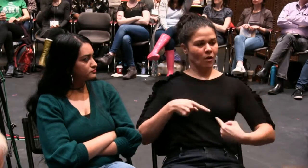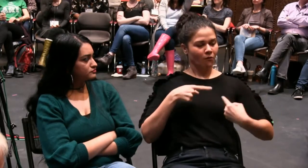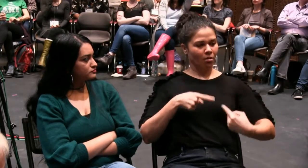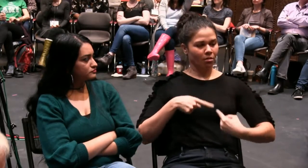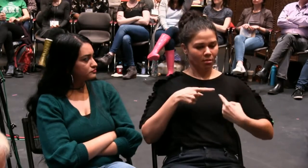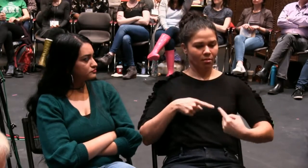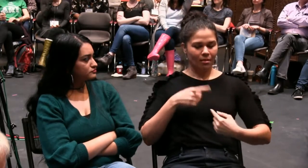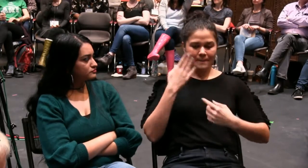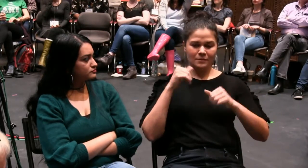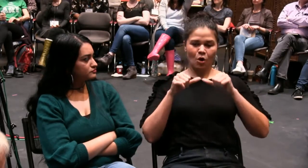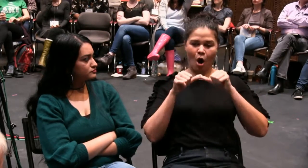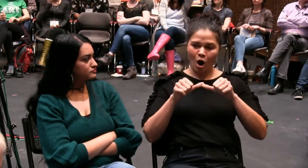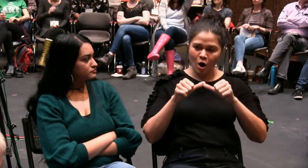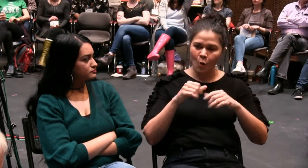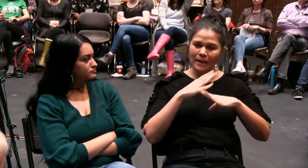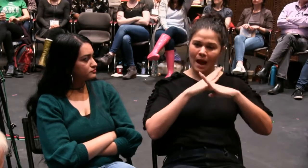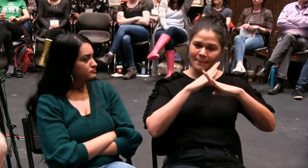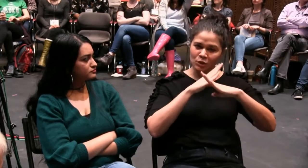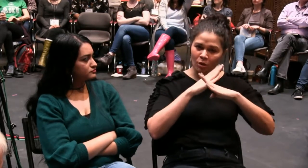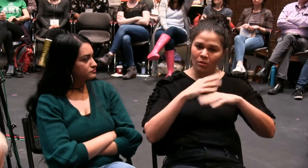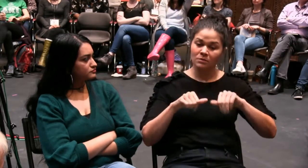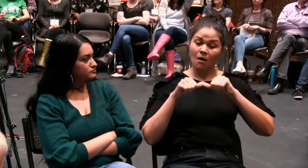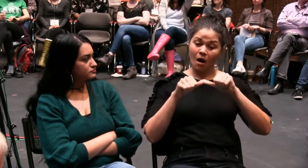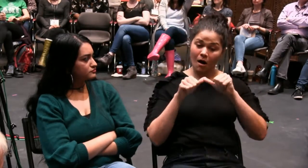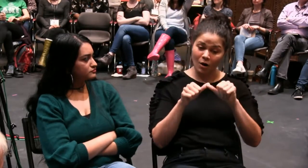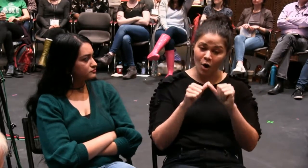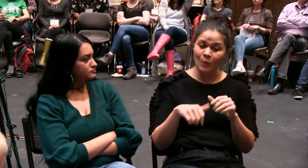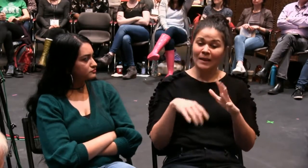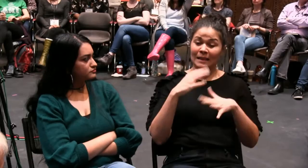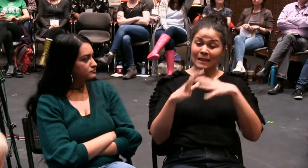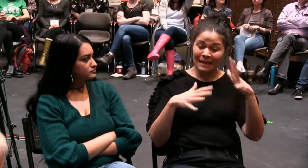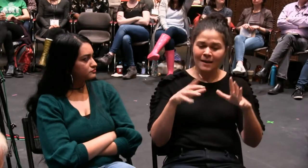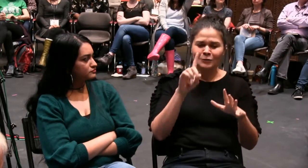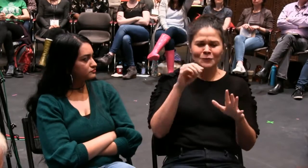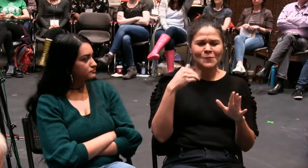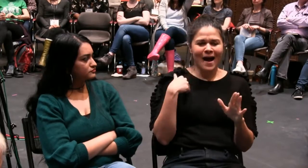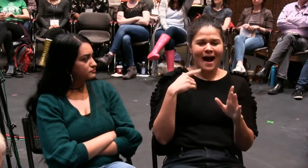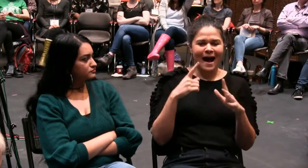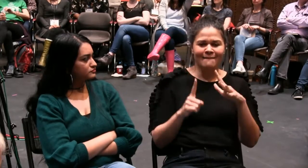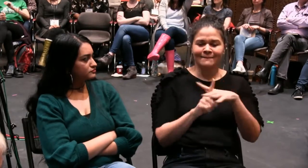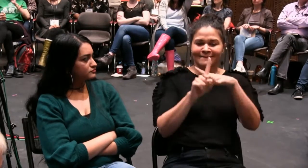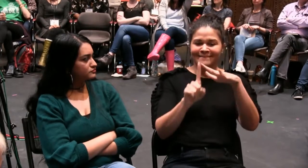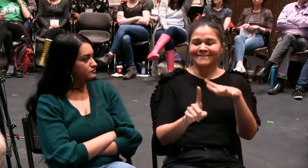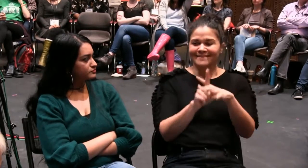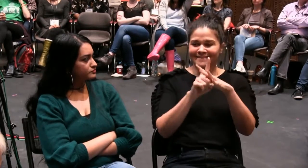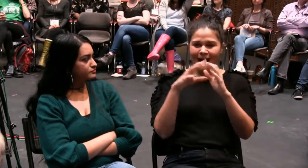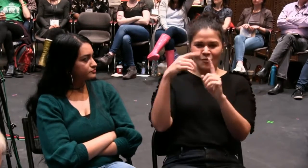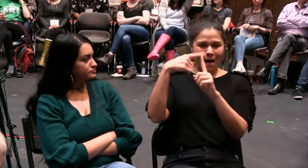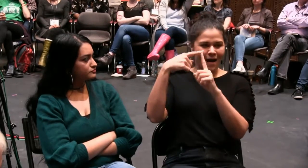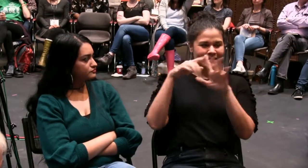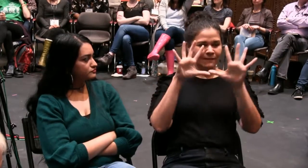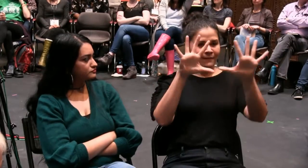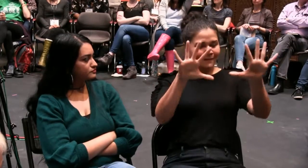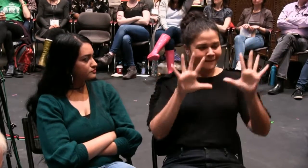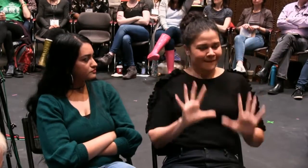So the approach is ongoing. There will always be some kind of obstruction. So we always need to maintain